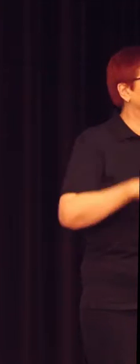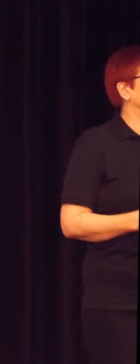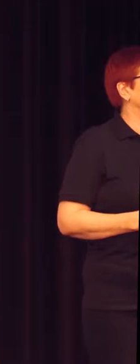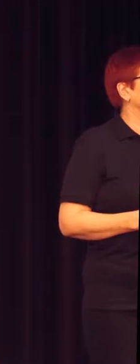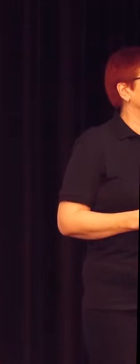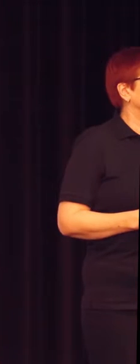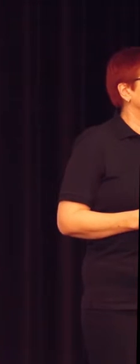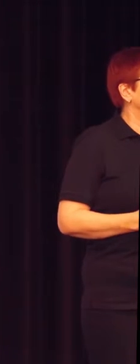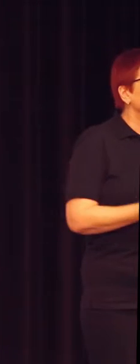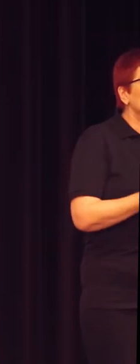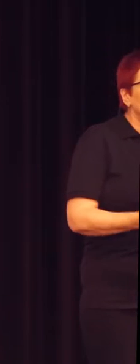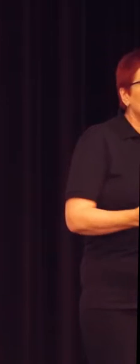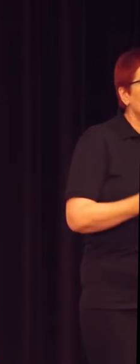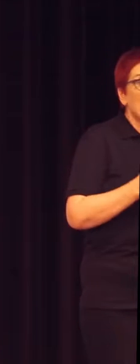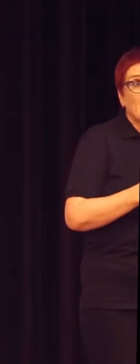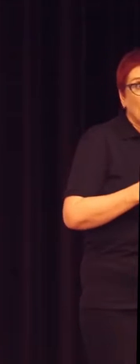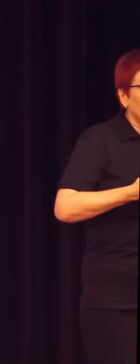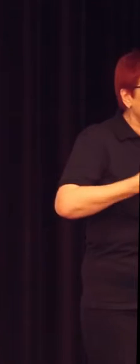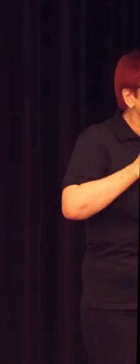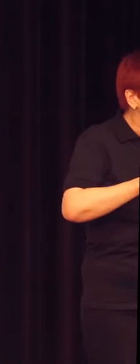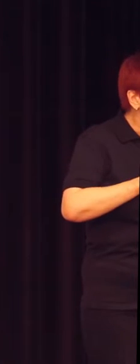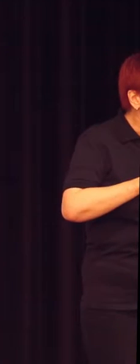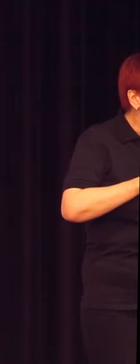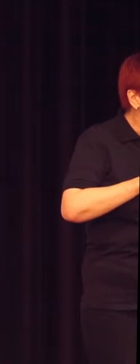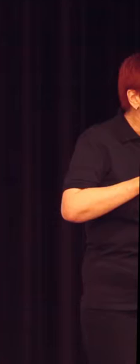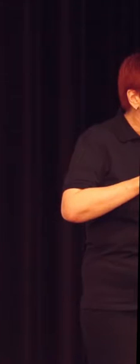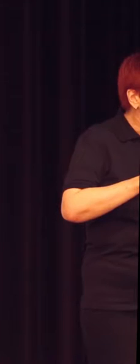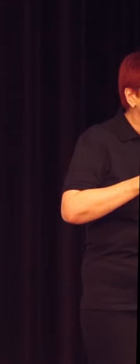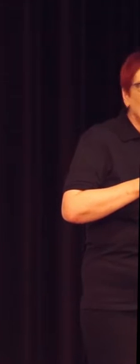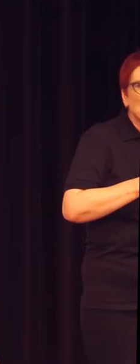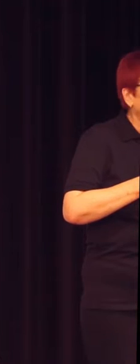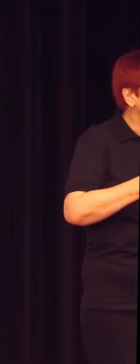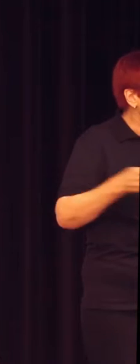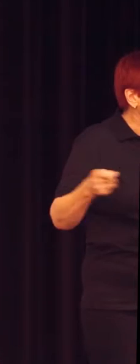Students who have hearing problems who need to get relay to hear what's going on.